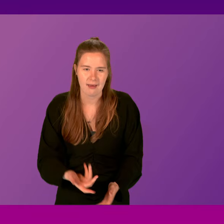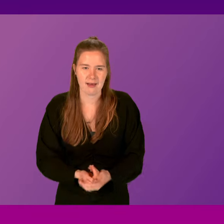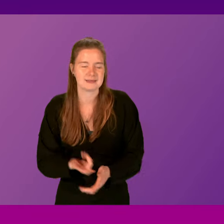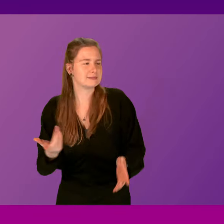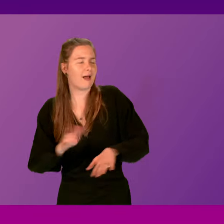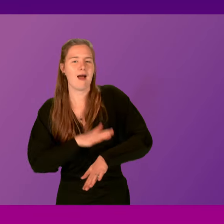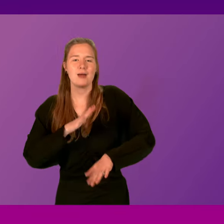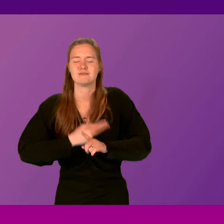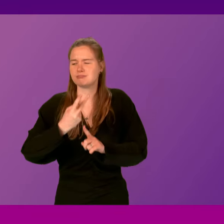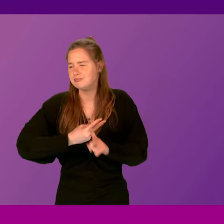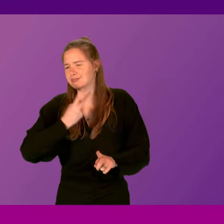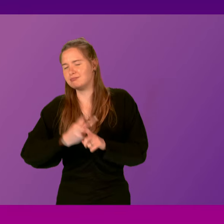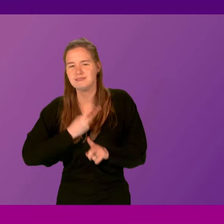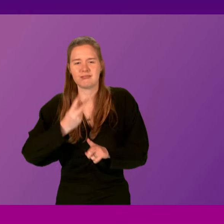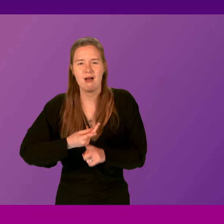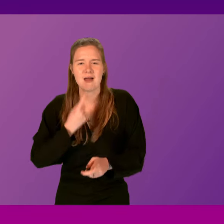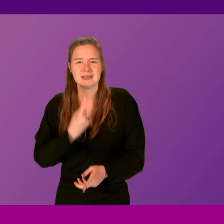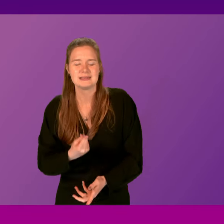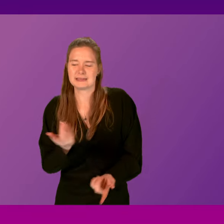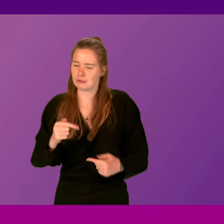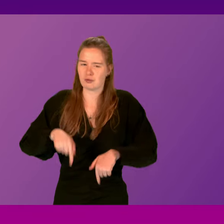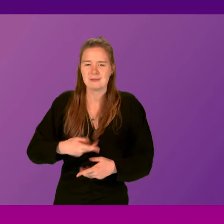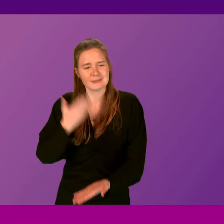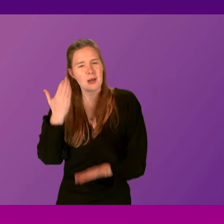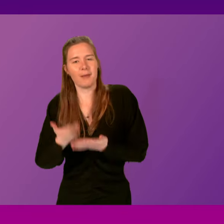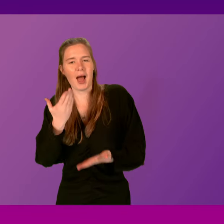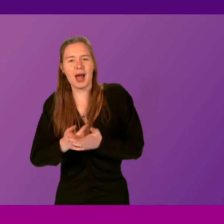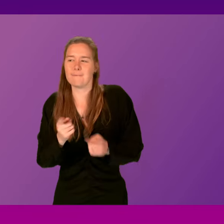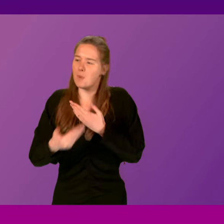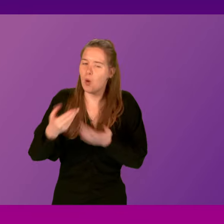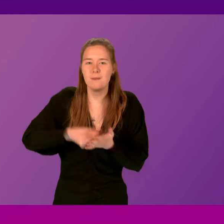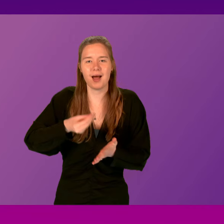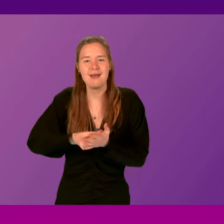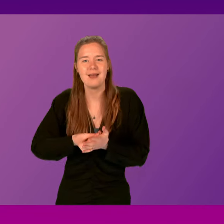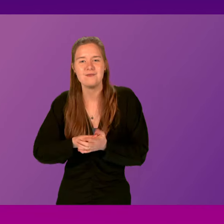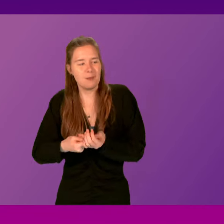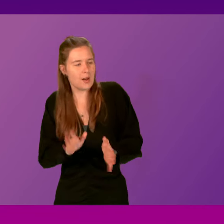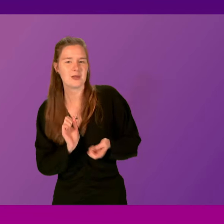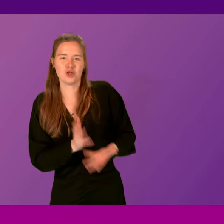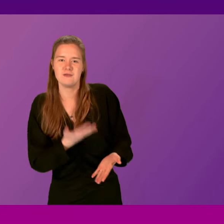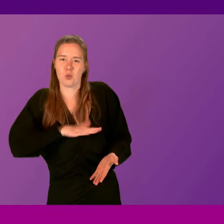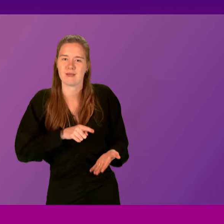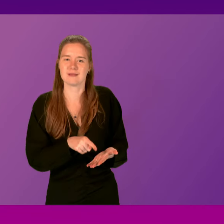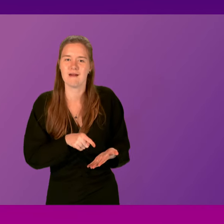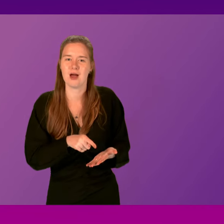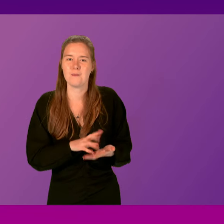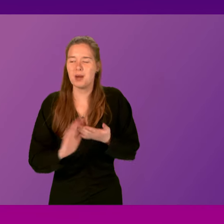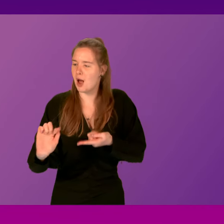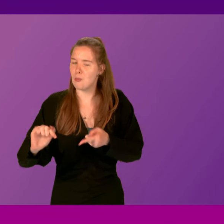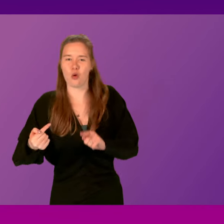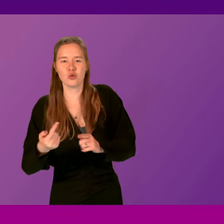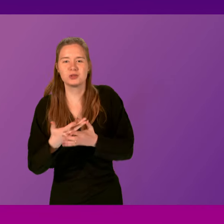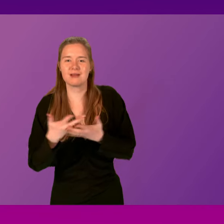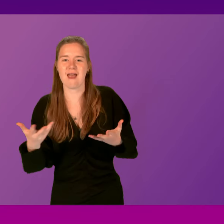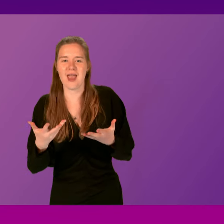Time and time again, he comes here demanding more money for public services, but opposes every